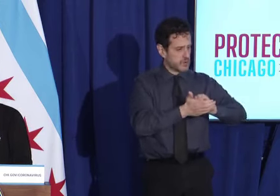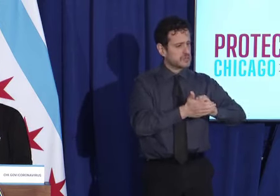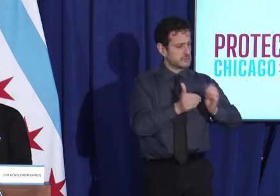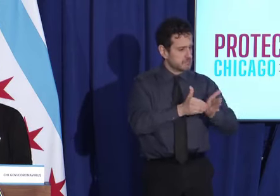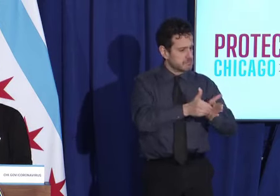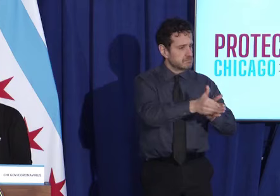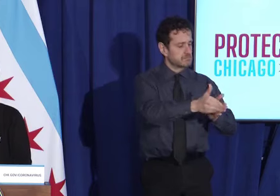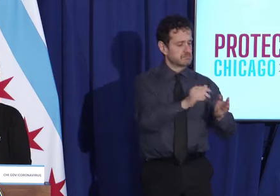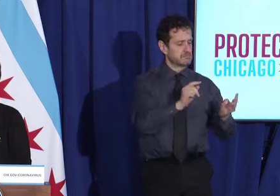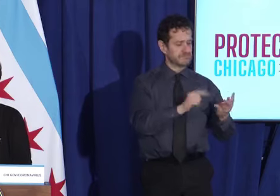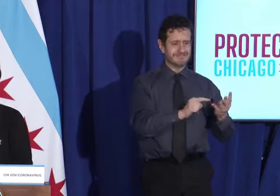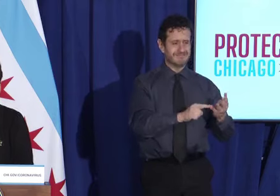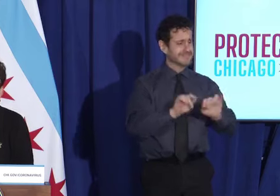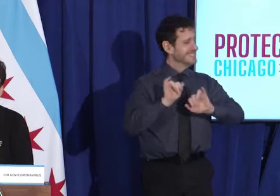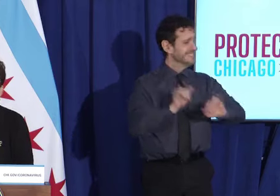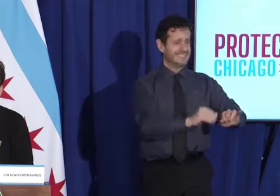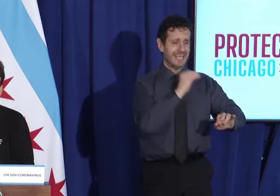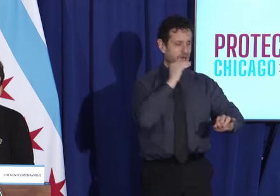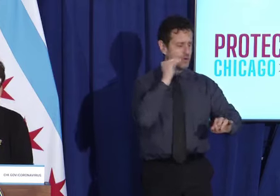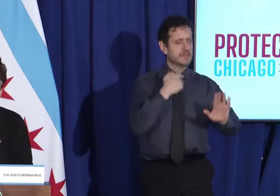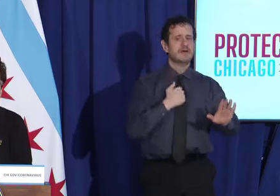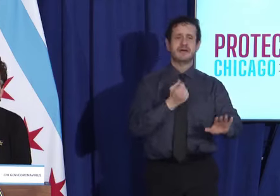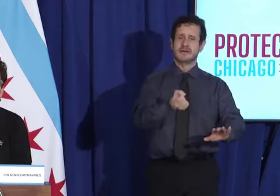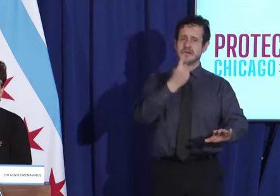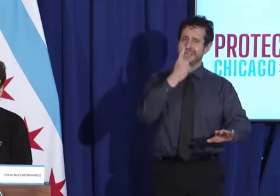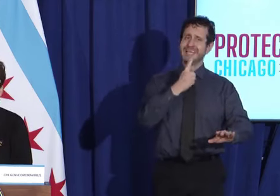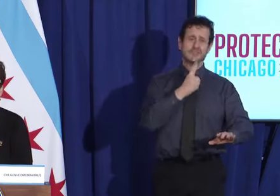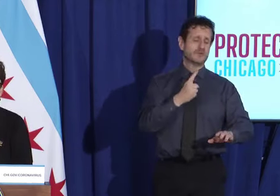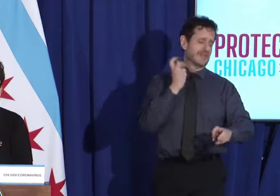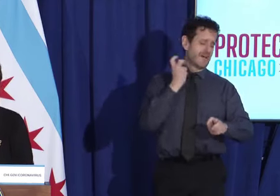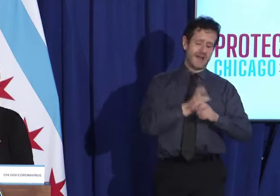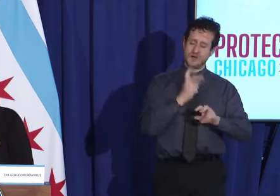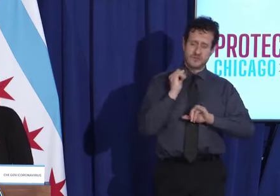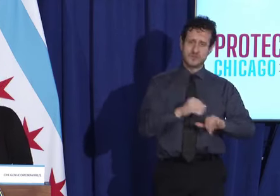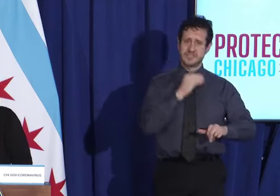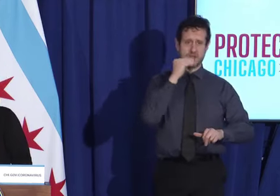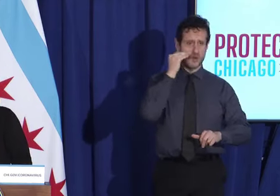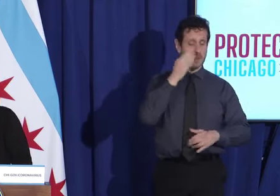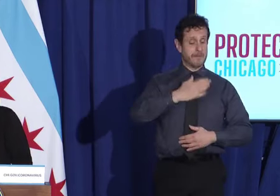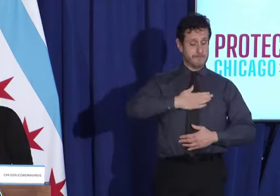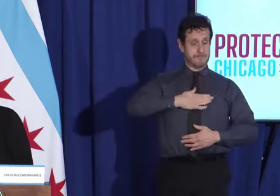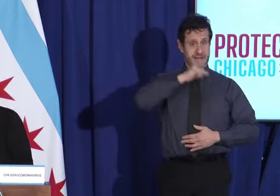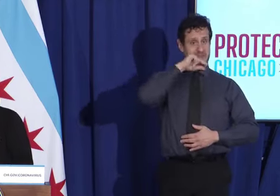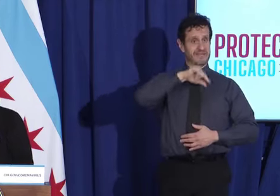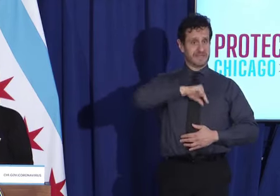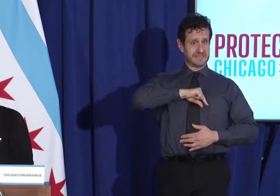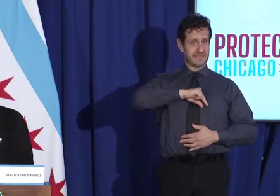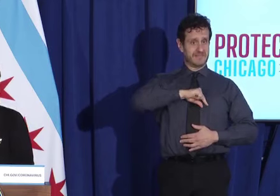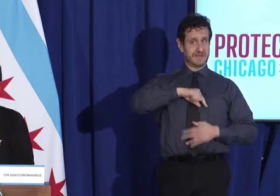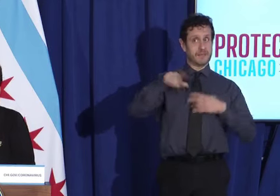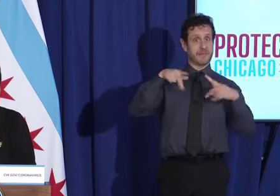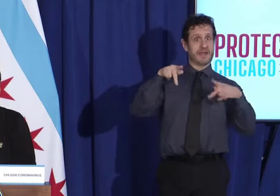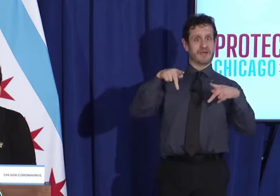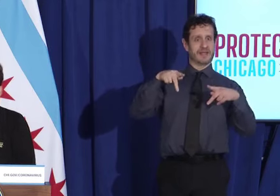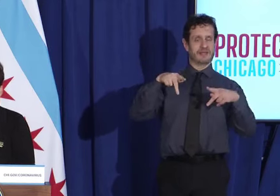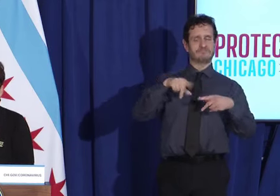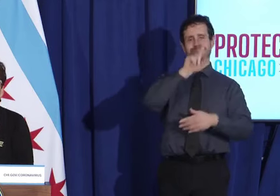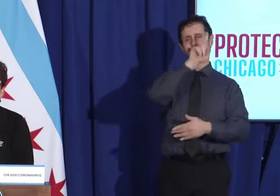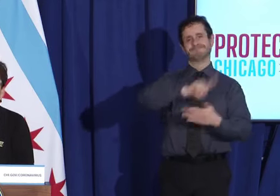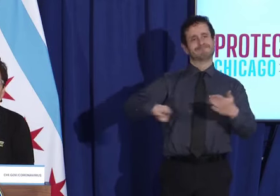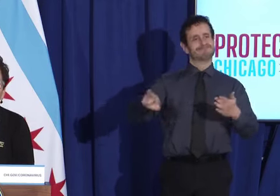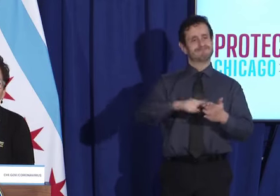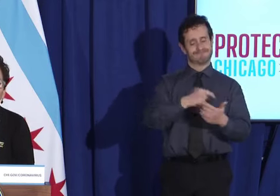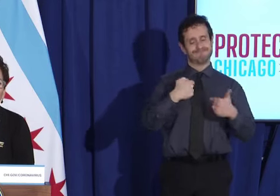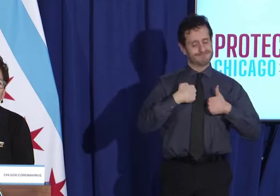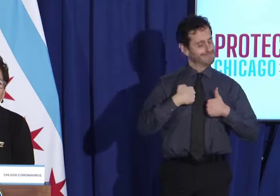home. I know that's so difficult. I just canceled my Thanksgiving plans. And we were all exhausted and